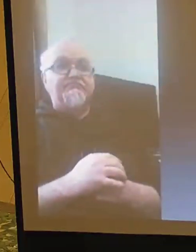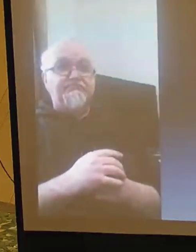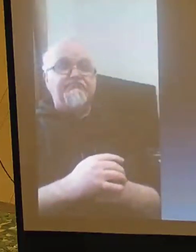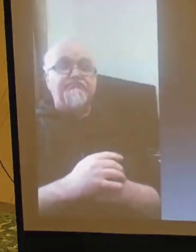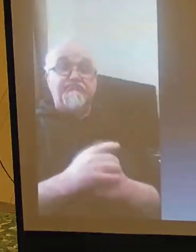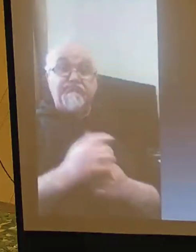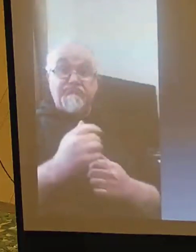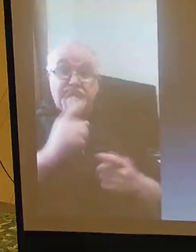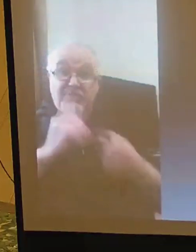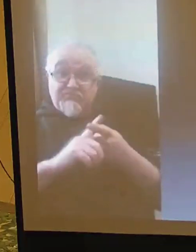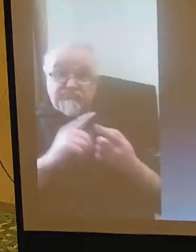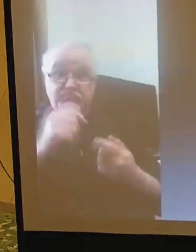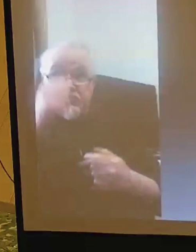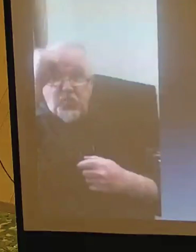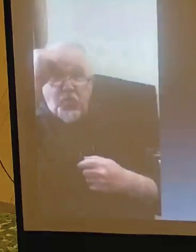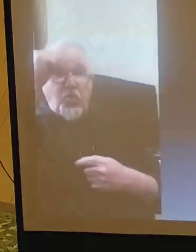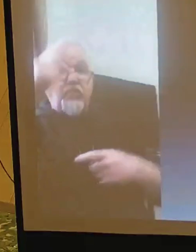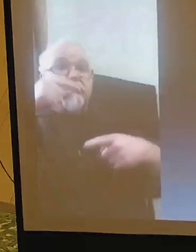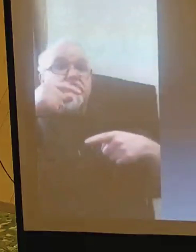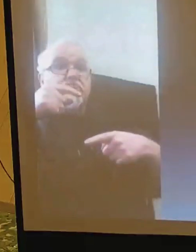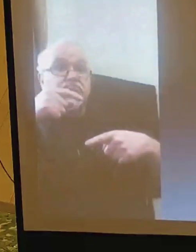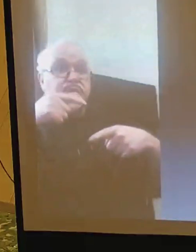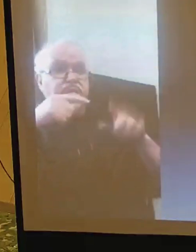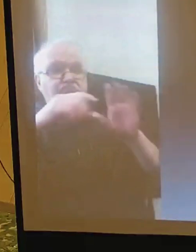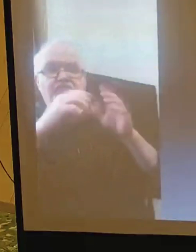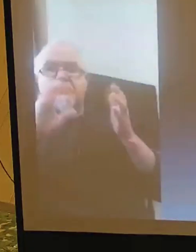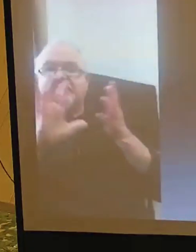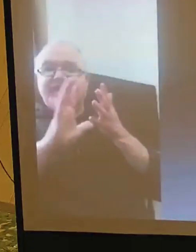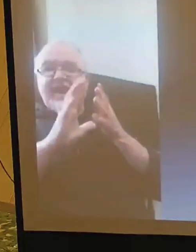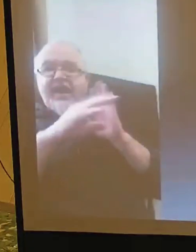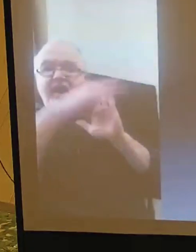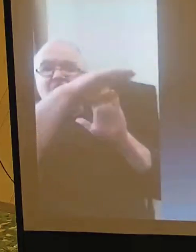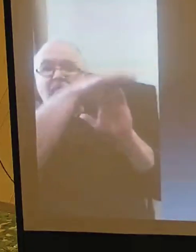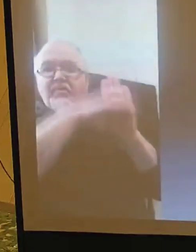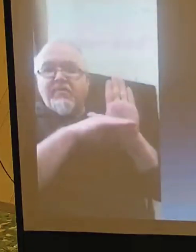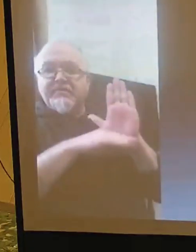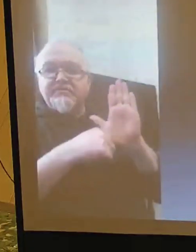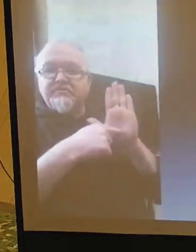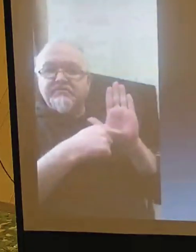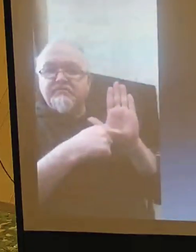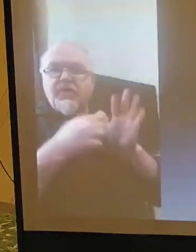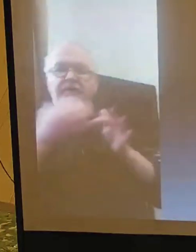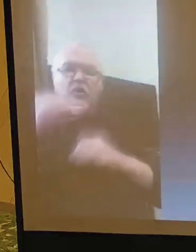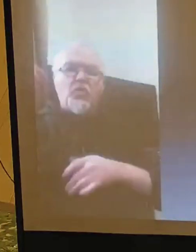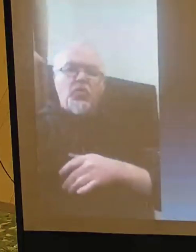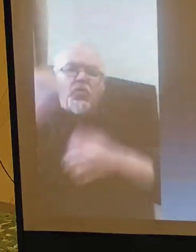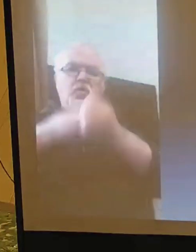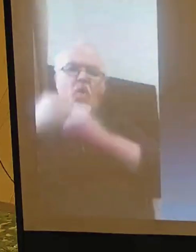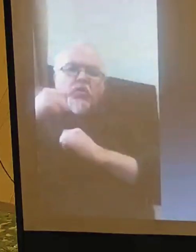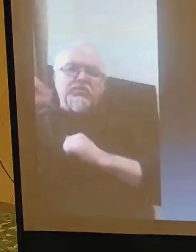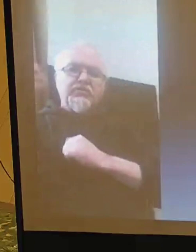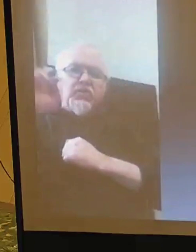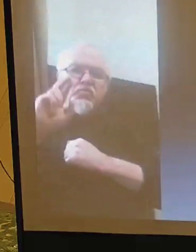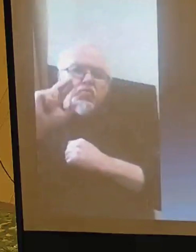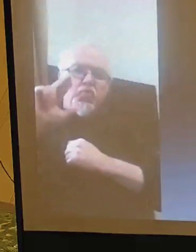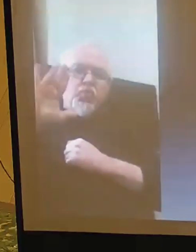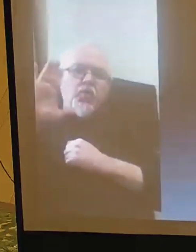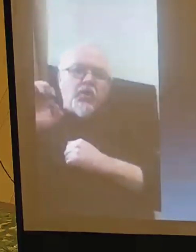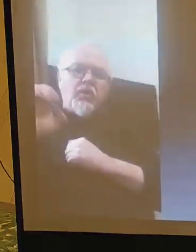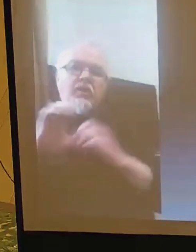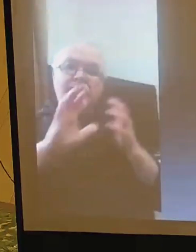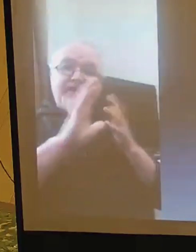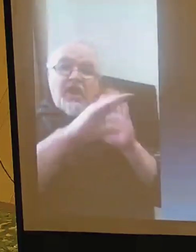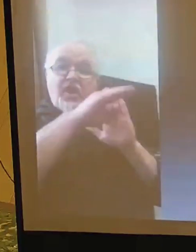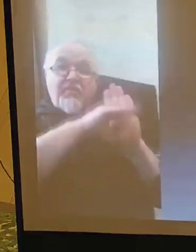keeping the commandments and knowing the commandments, the ten commandments, that that